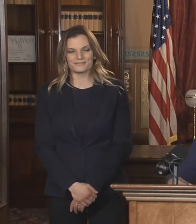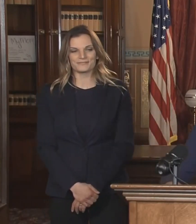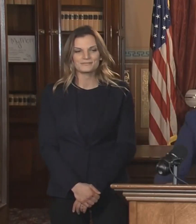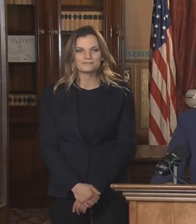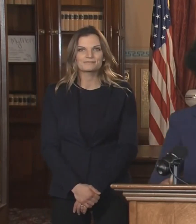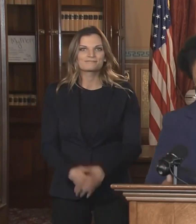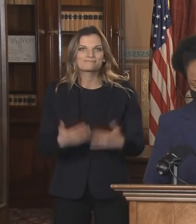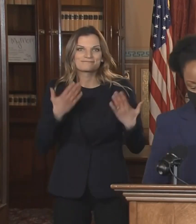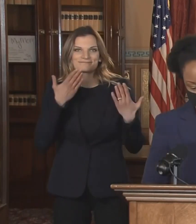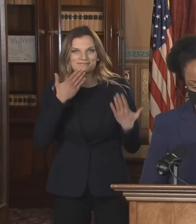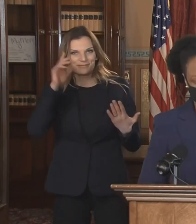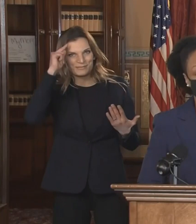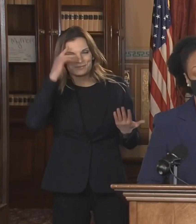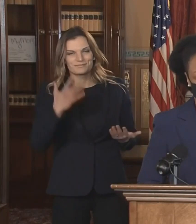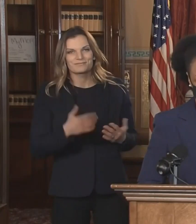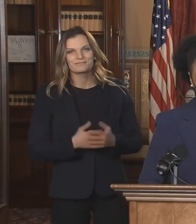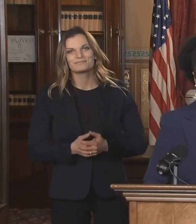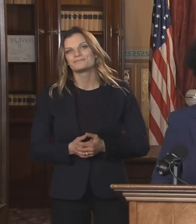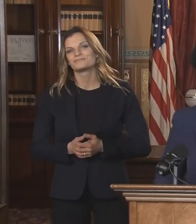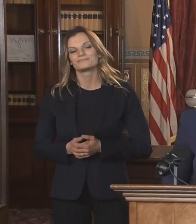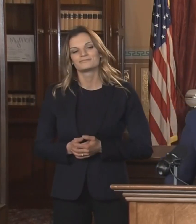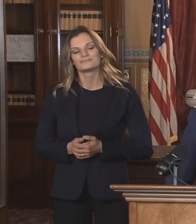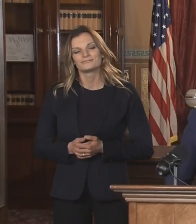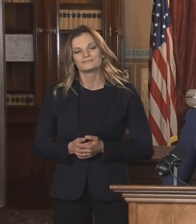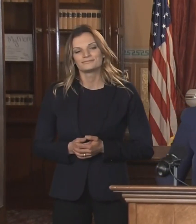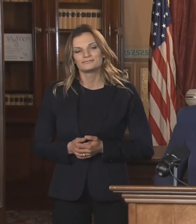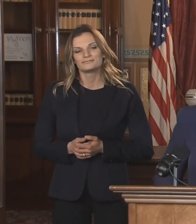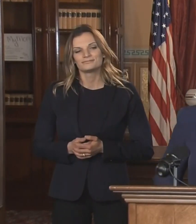Thank you, Governor. Good afternoon.